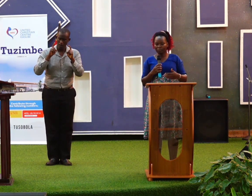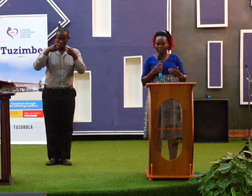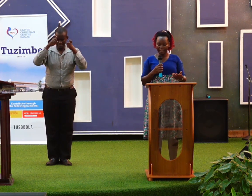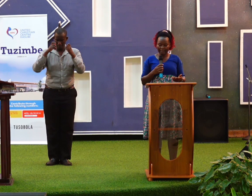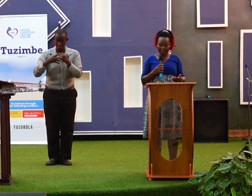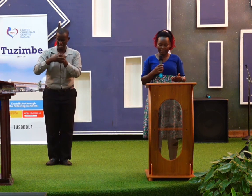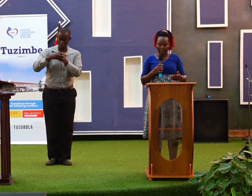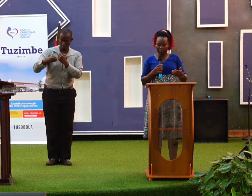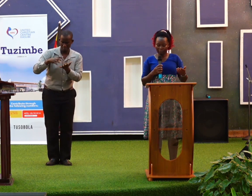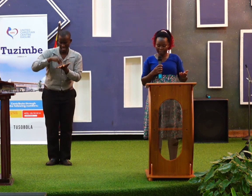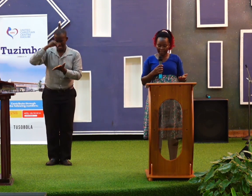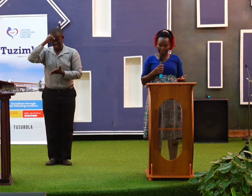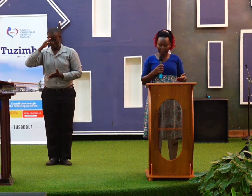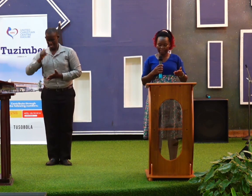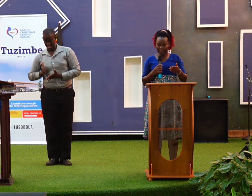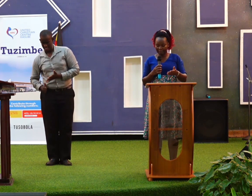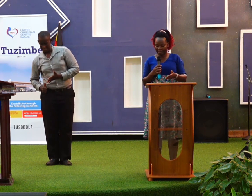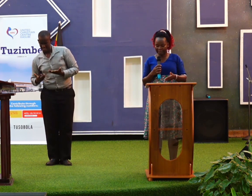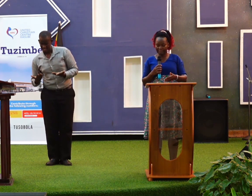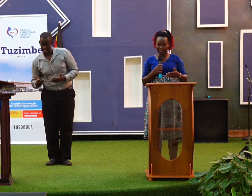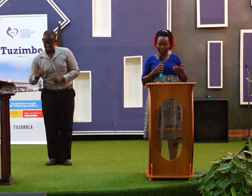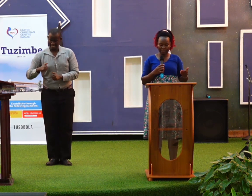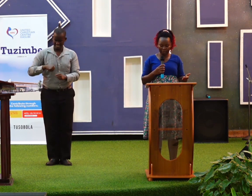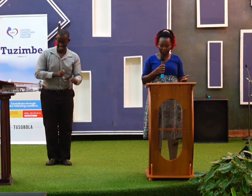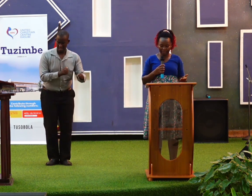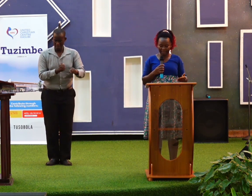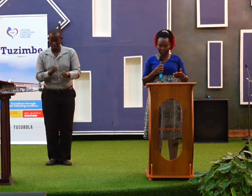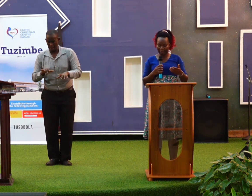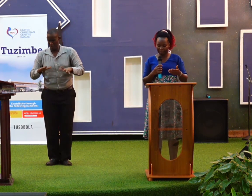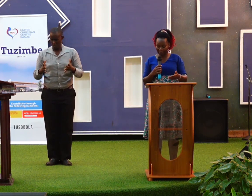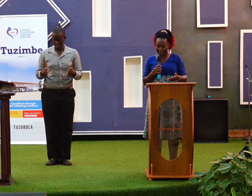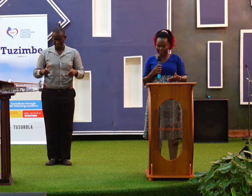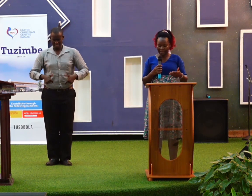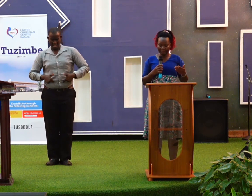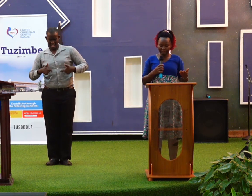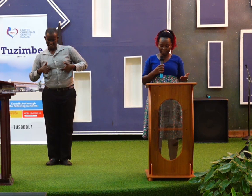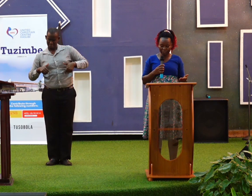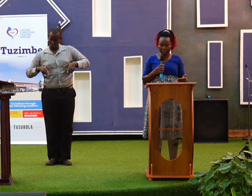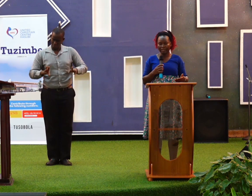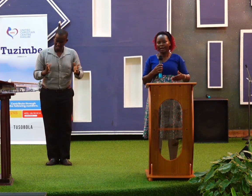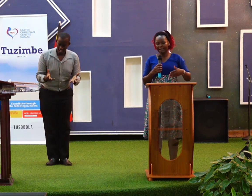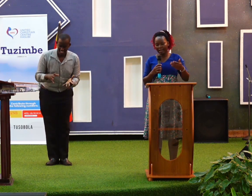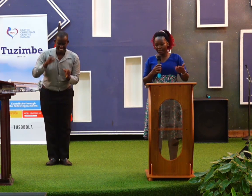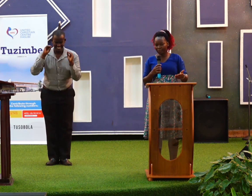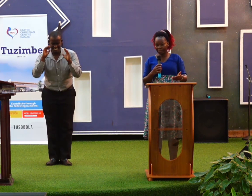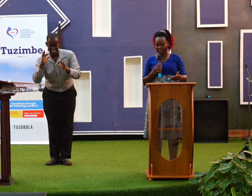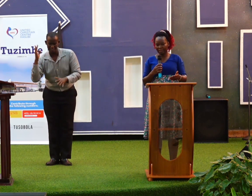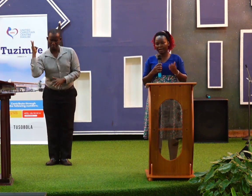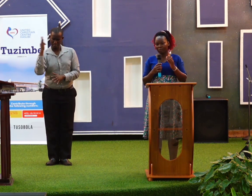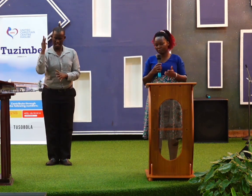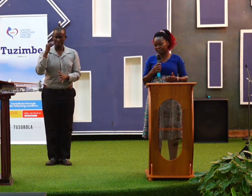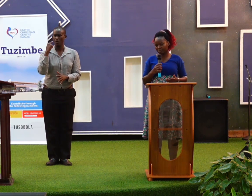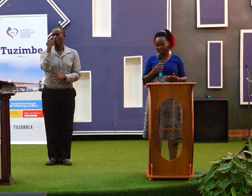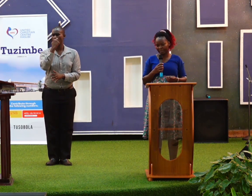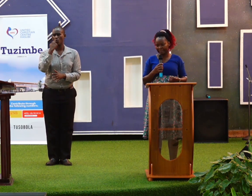would learn concerning the character, the way of life, the purpose, the teaching, and everything